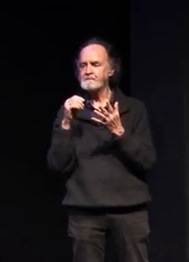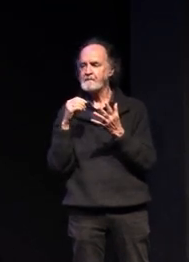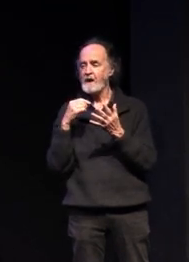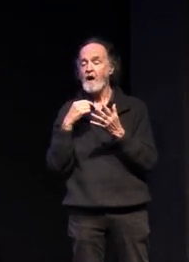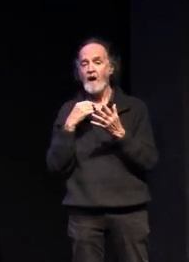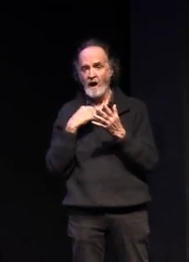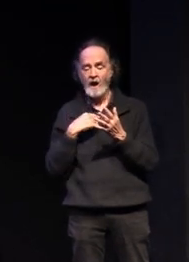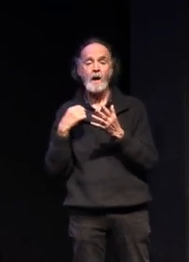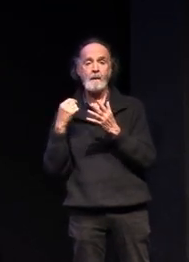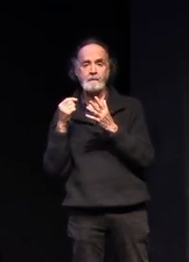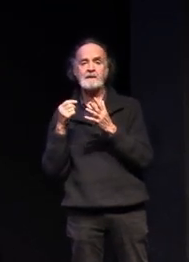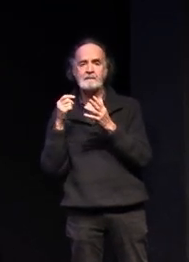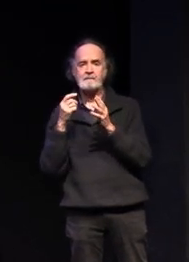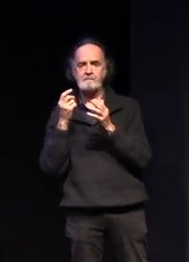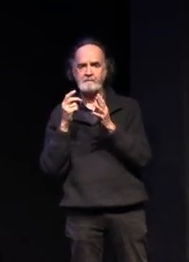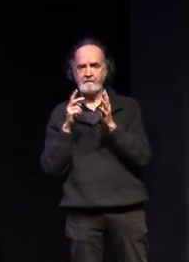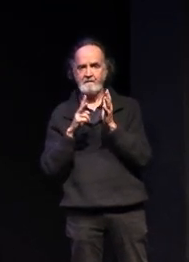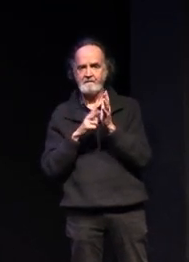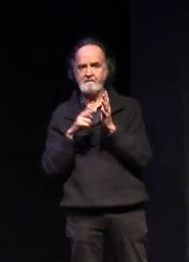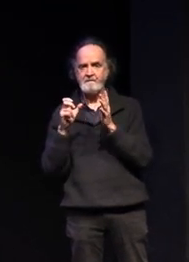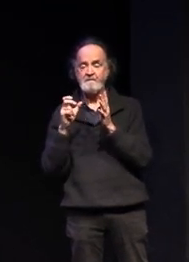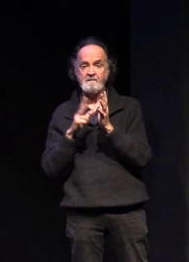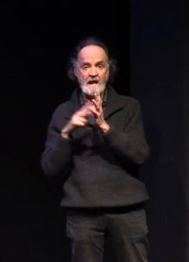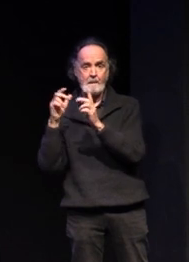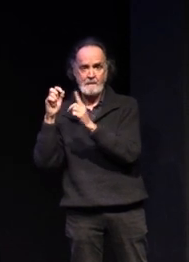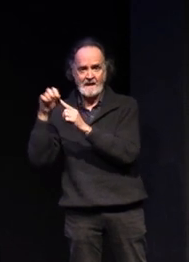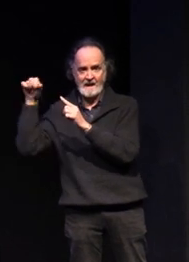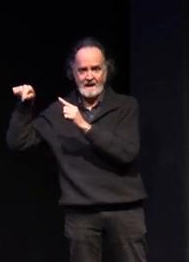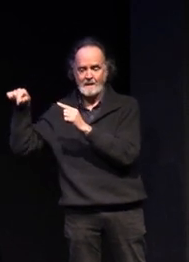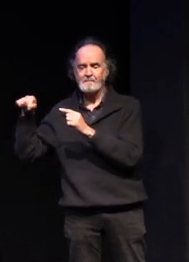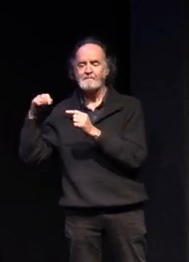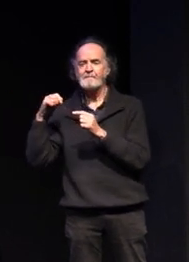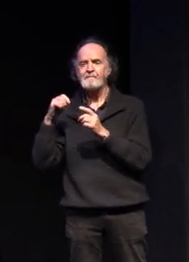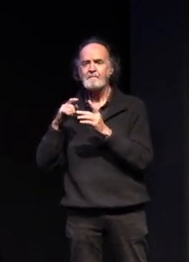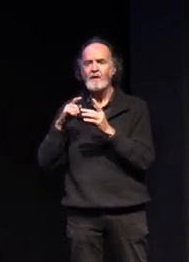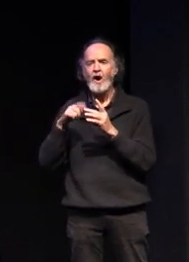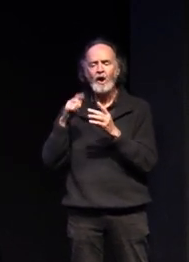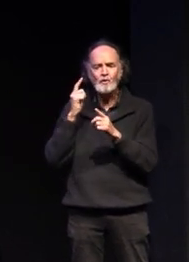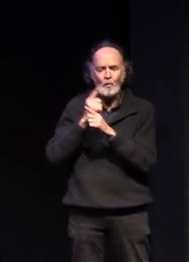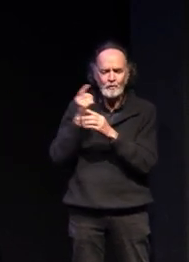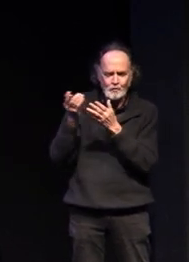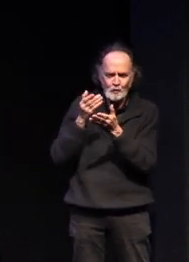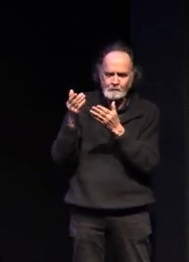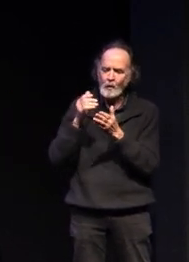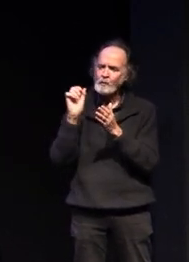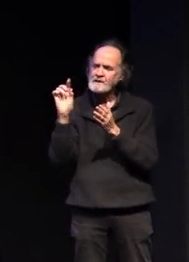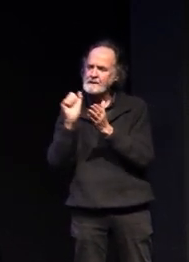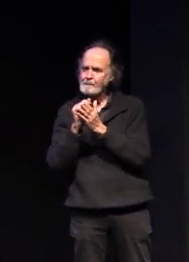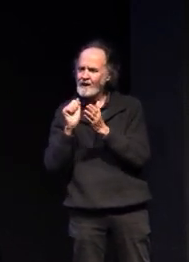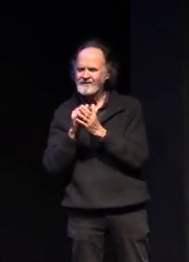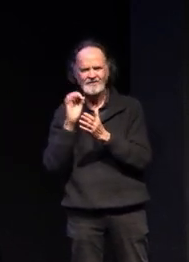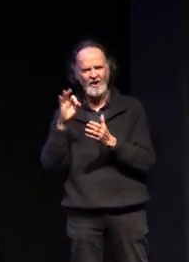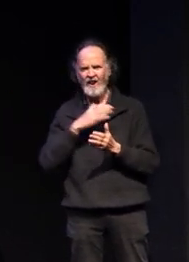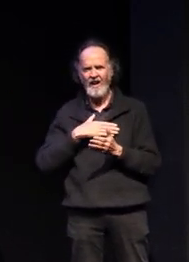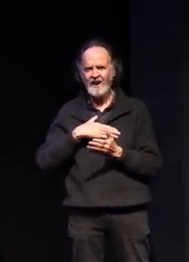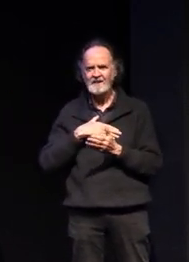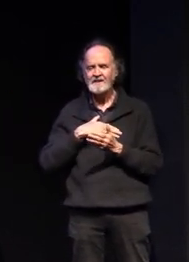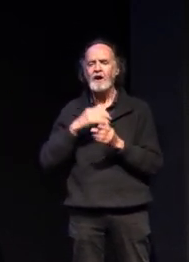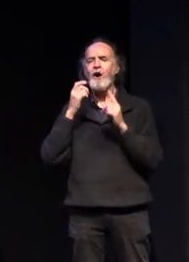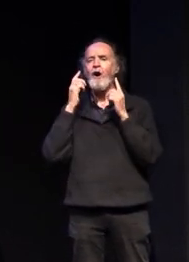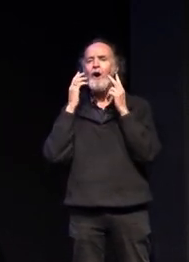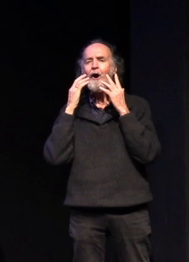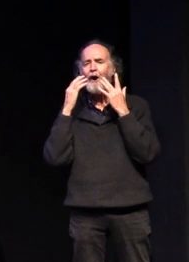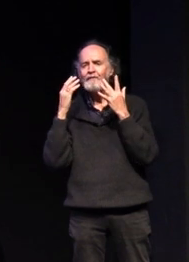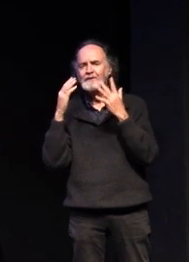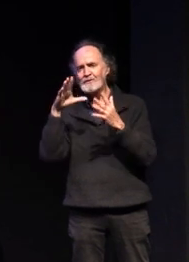principal here at the school a lot of the time about subjects perhaps that they're not enjoying and quite a number of times we unpack